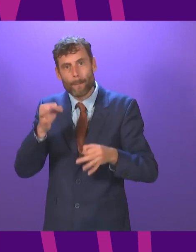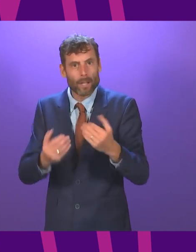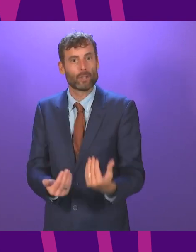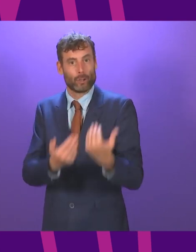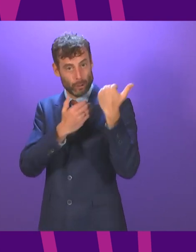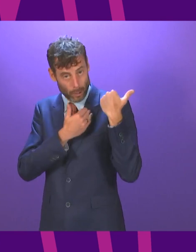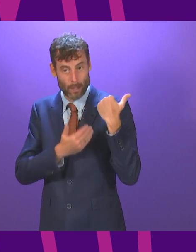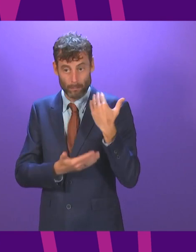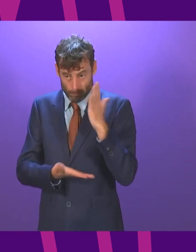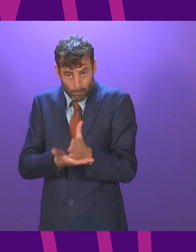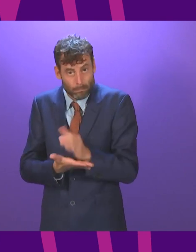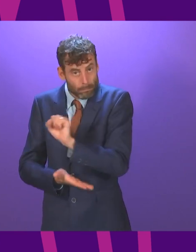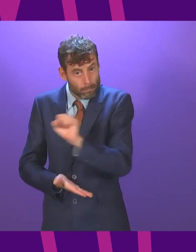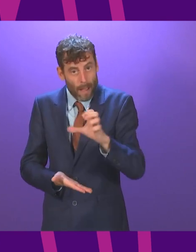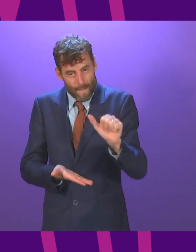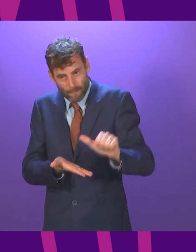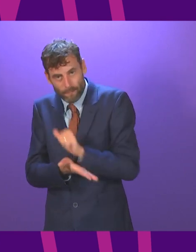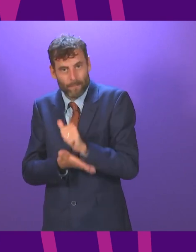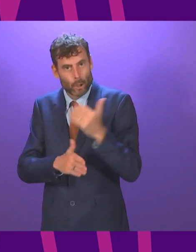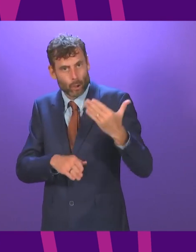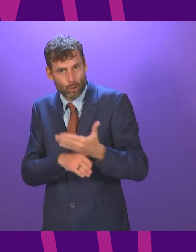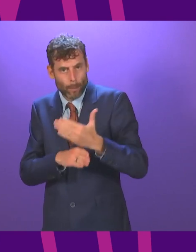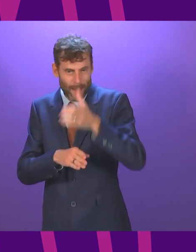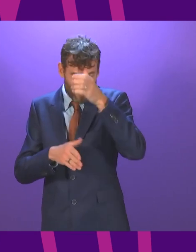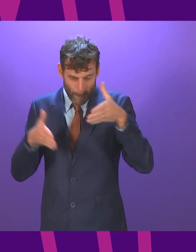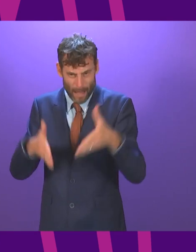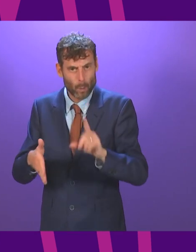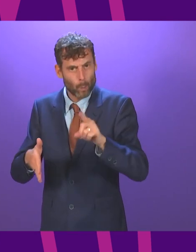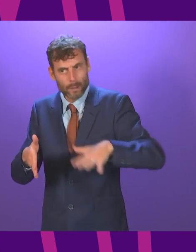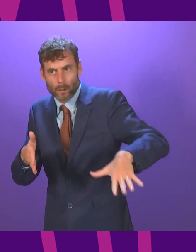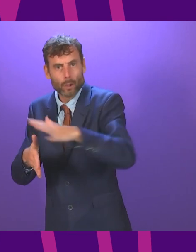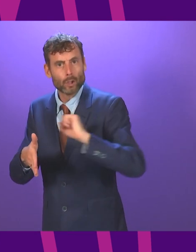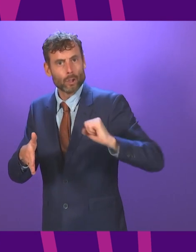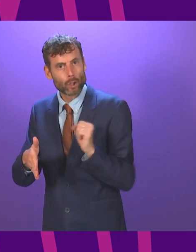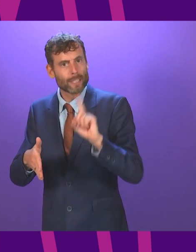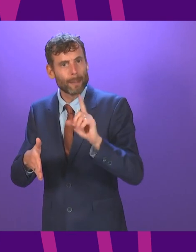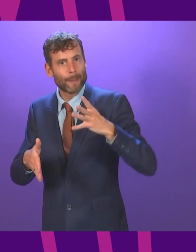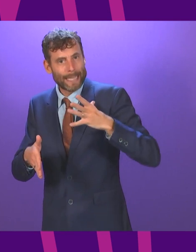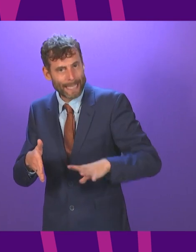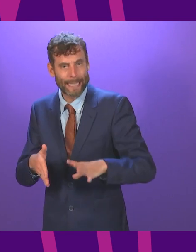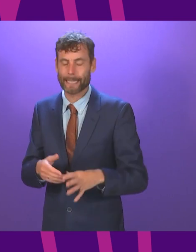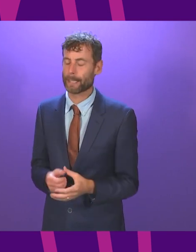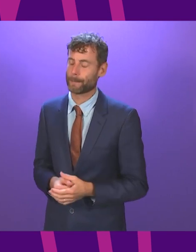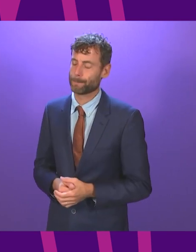jobs delivering day in and day out for the Scottish people Emma Harper